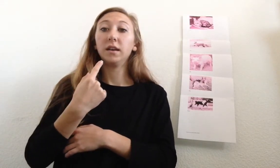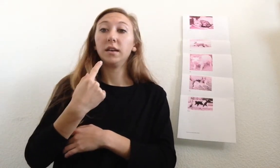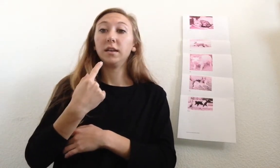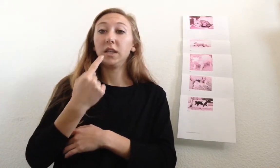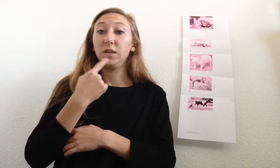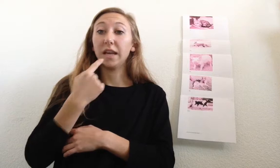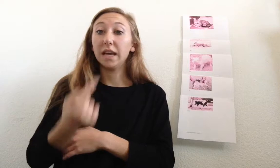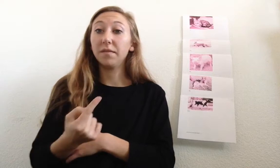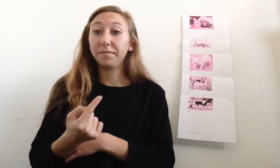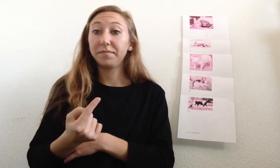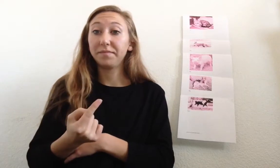You say it?